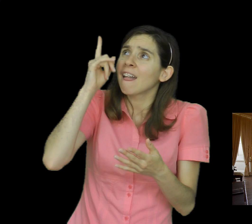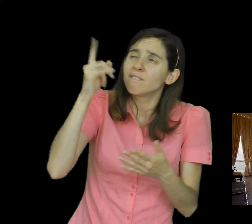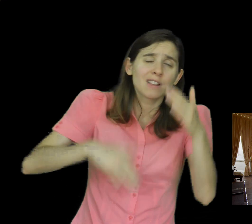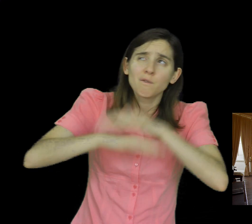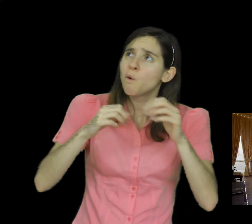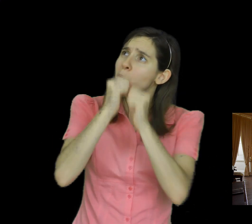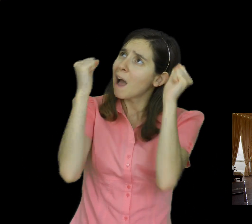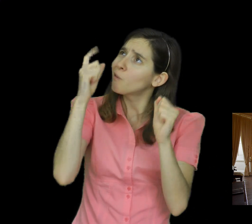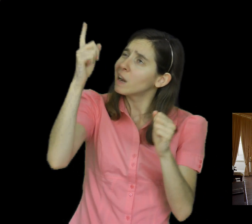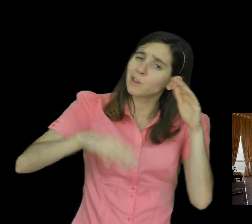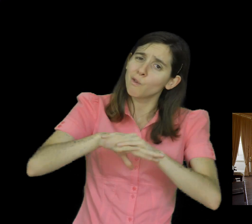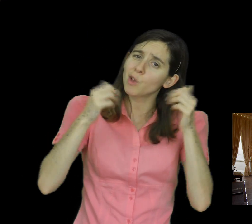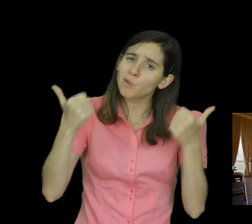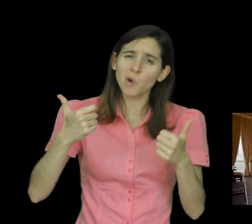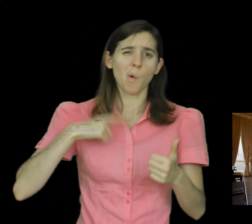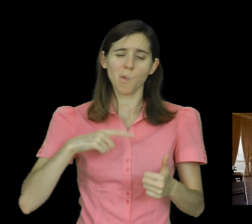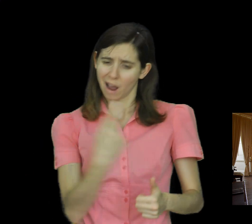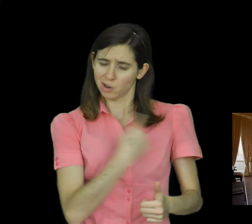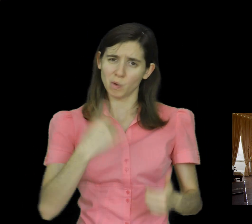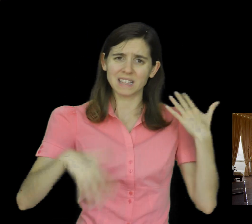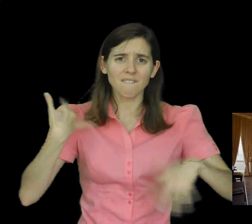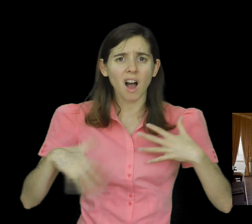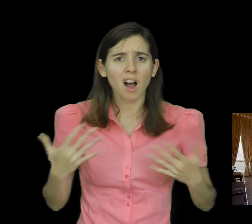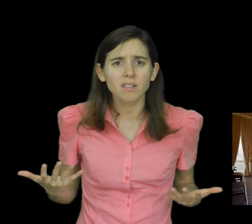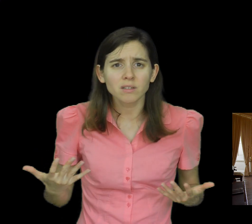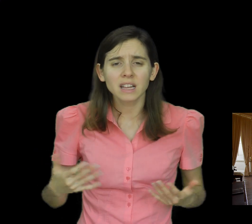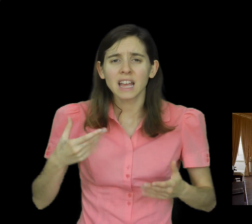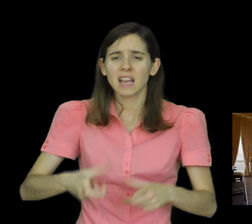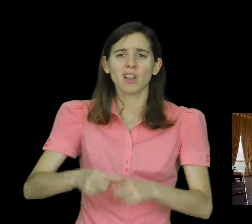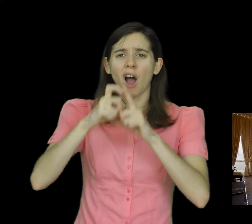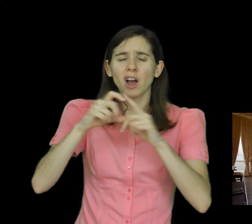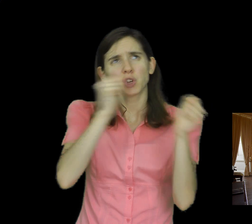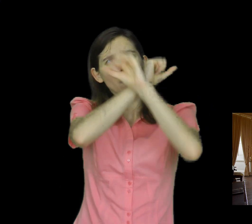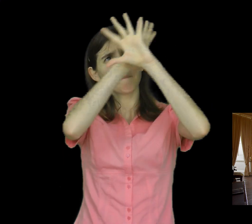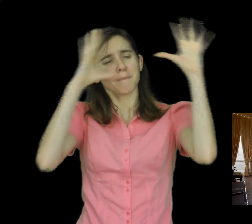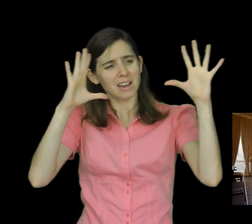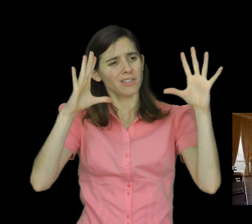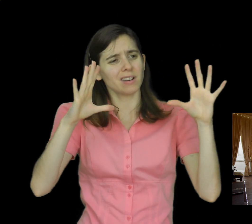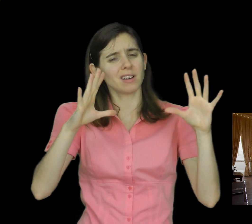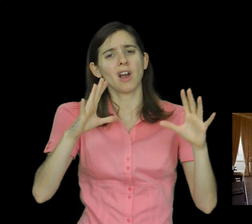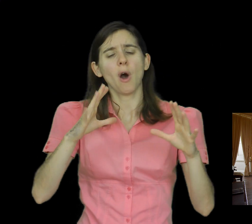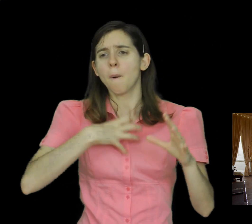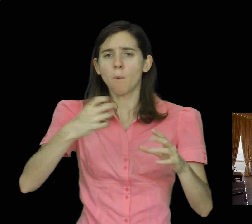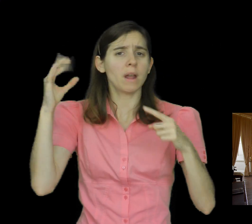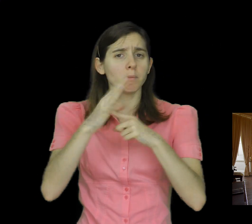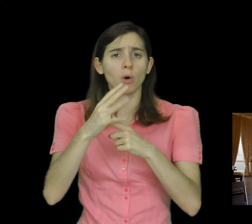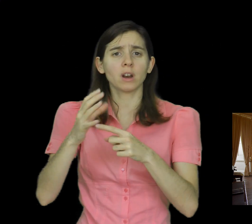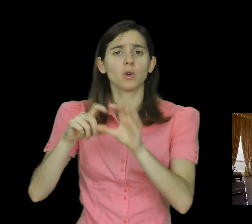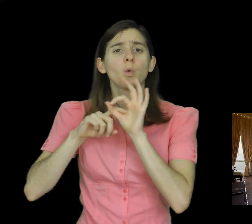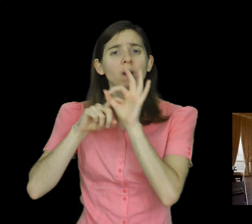why do we suffer at all? It's hard to imagine a bigger or more important question. And we all ask